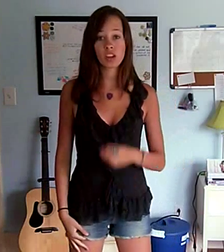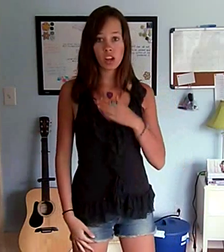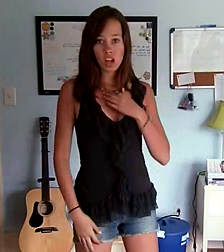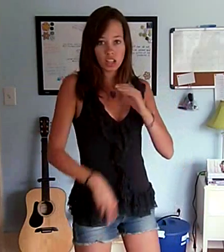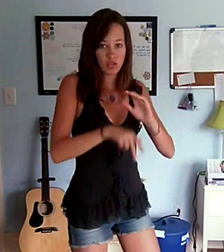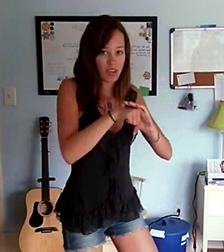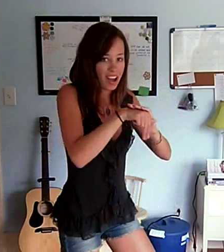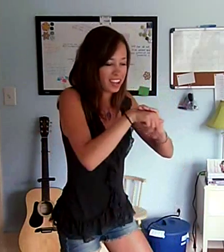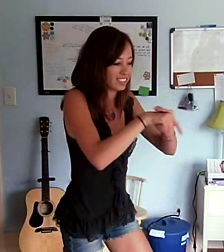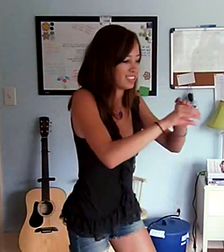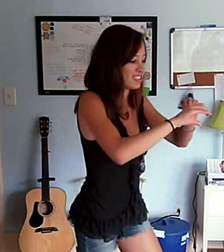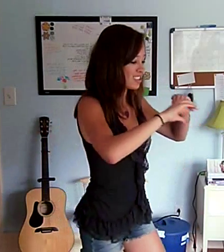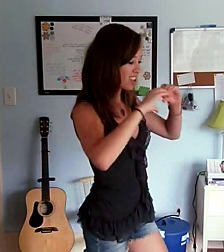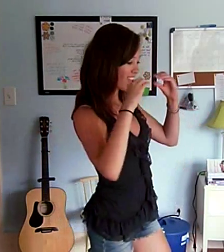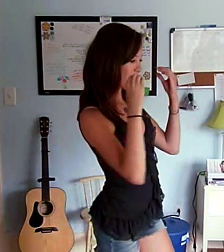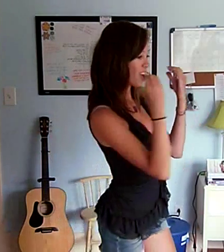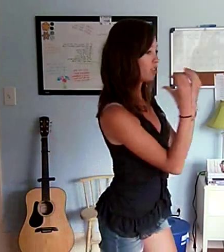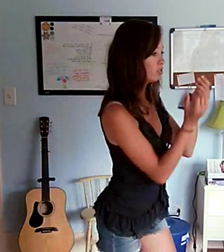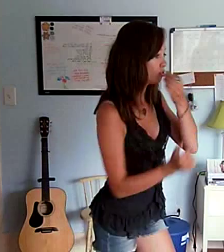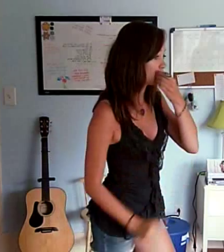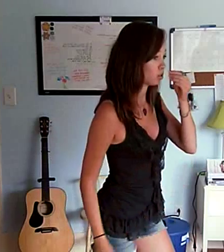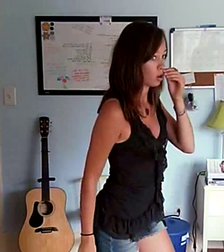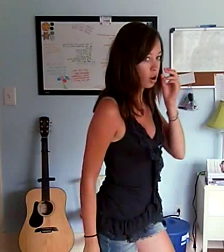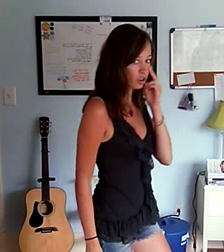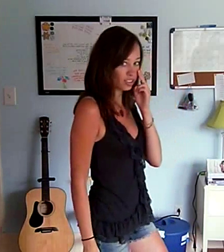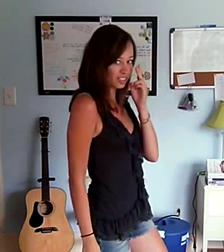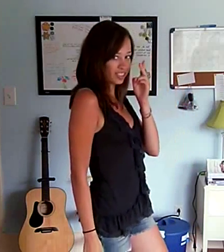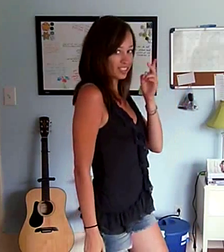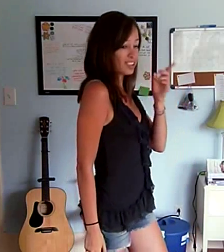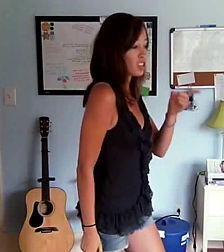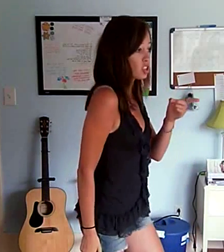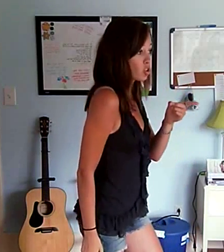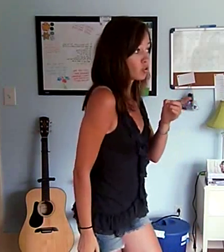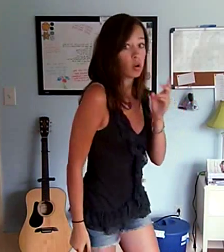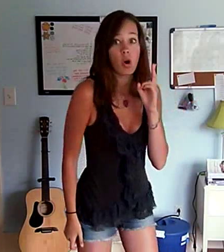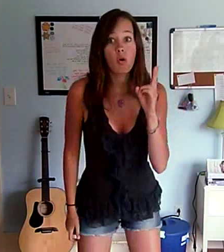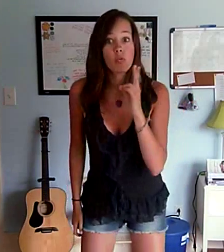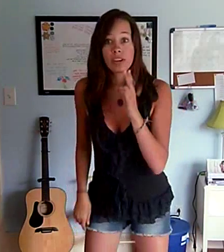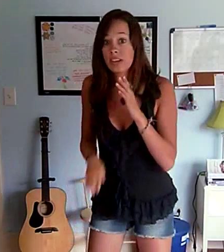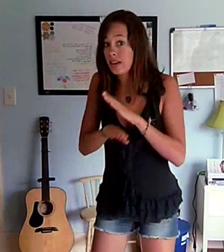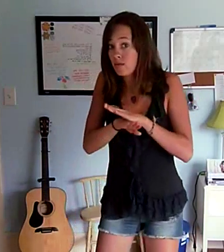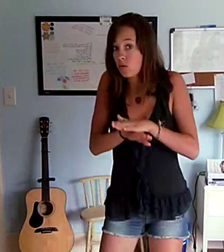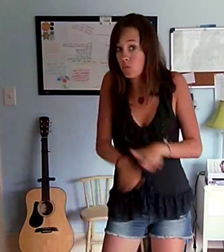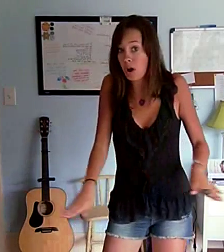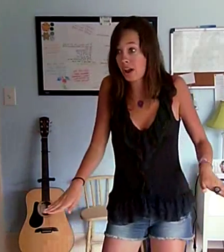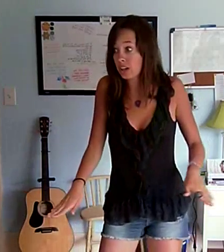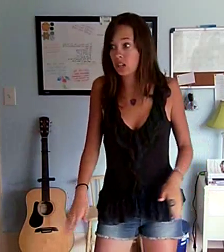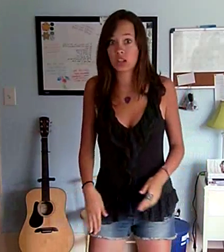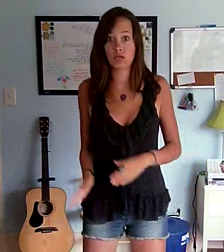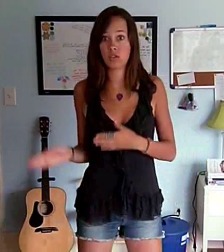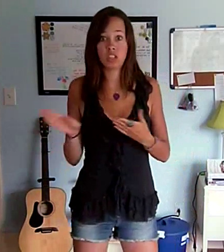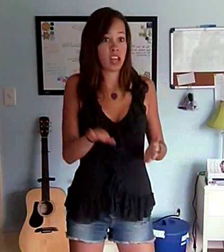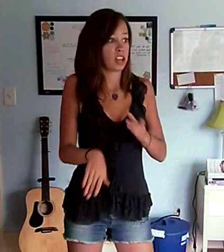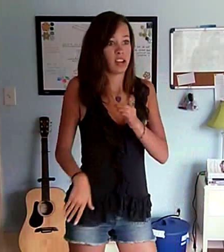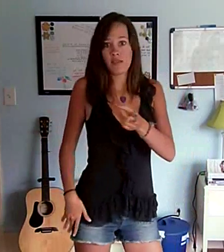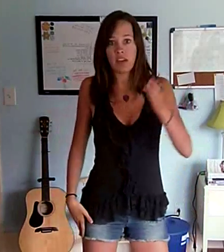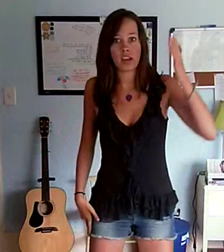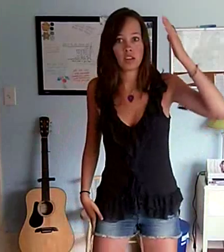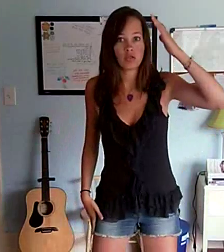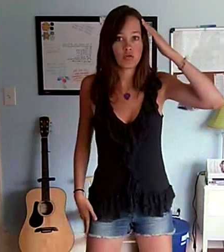So I sneak out to the garden to see you We keep quiet, cause we're dead if we knew